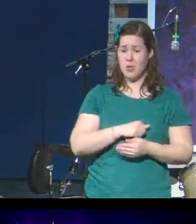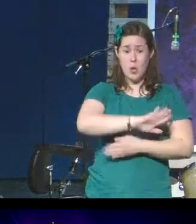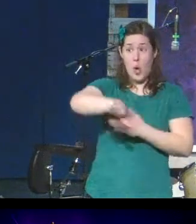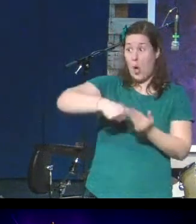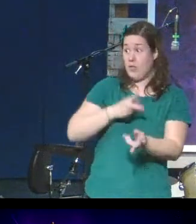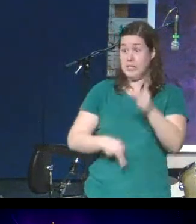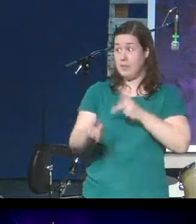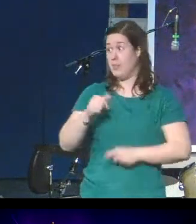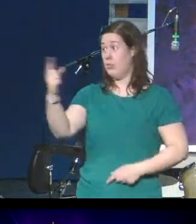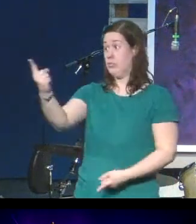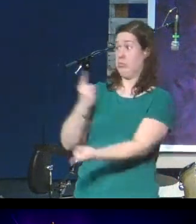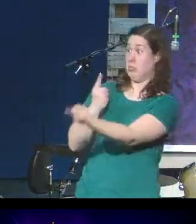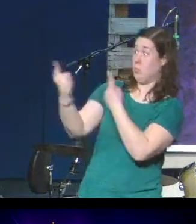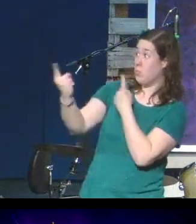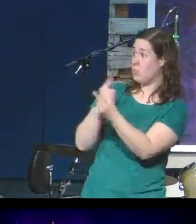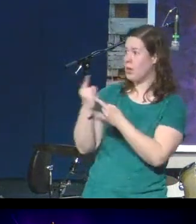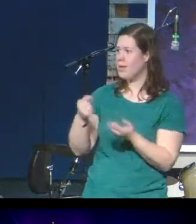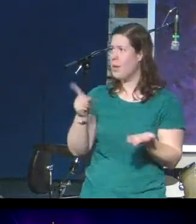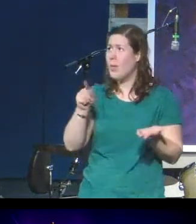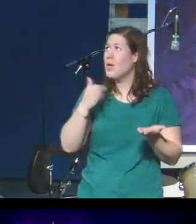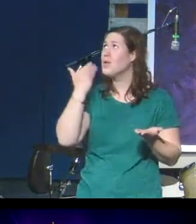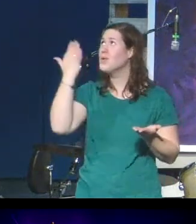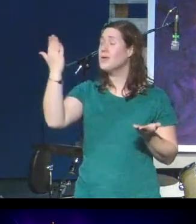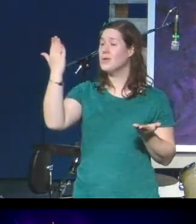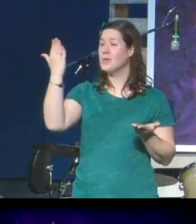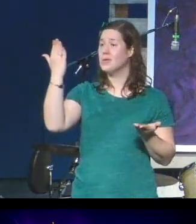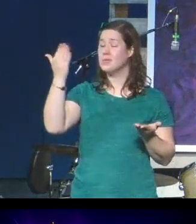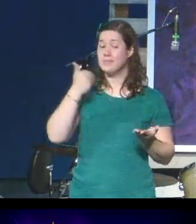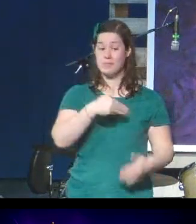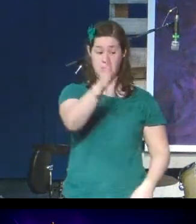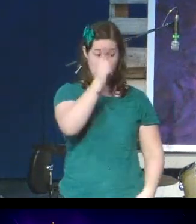And of course, God responds, I was always here.